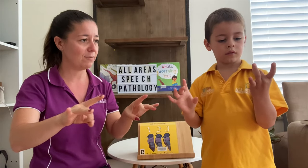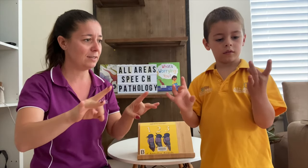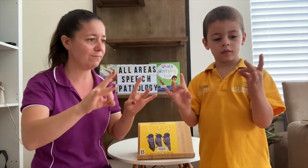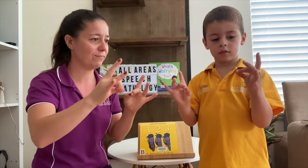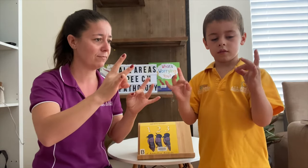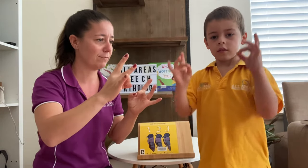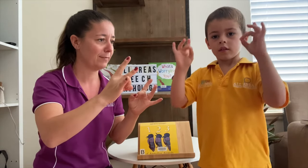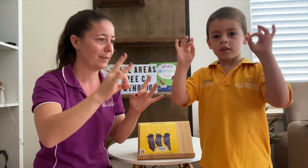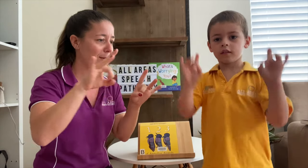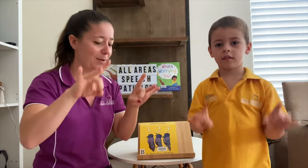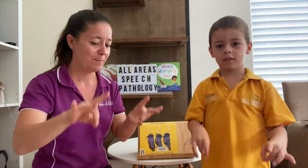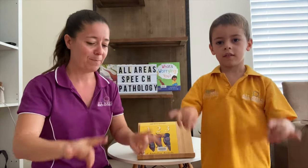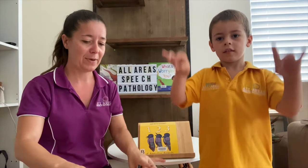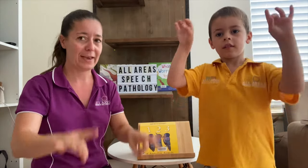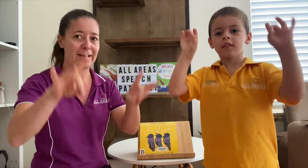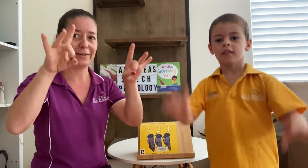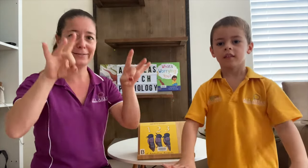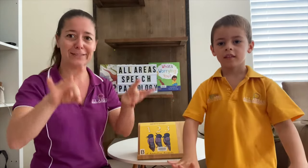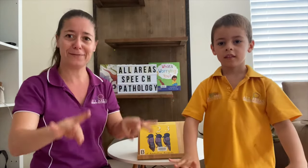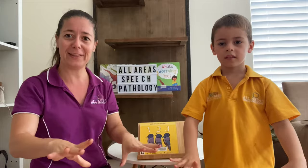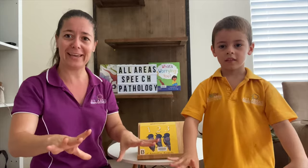one? Bounce, flick,